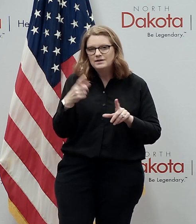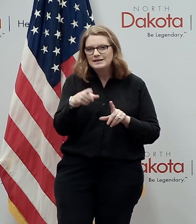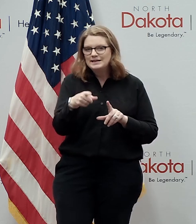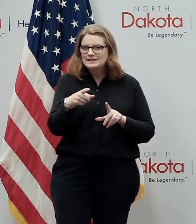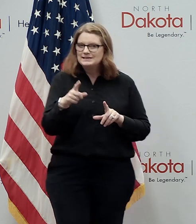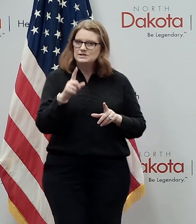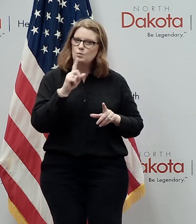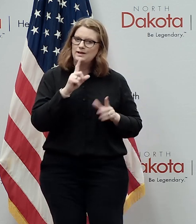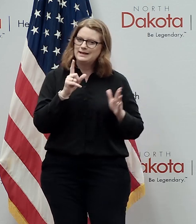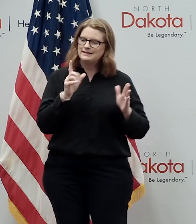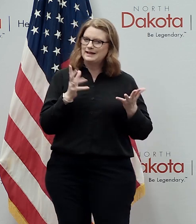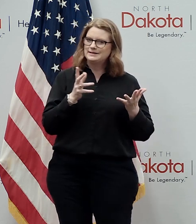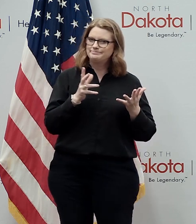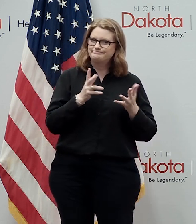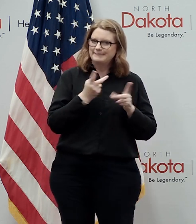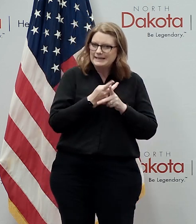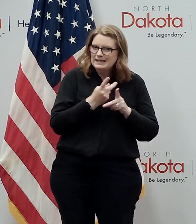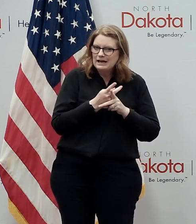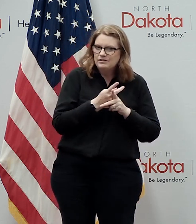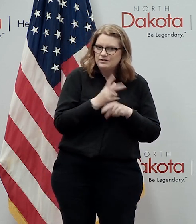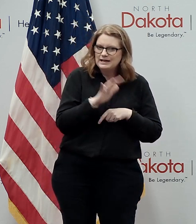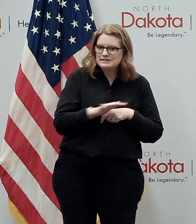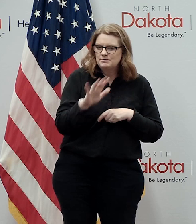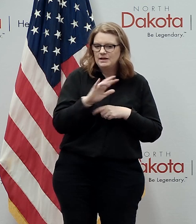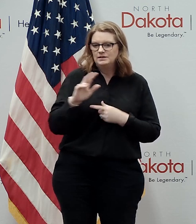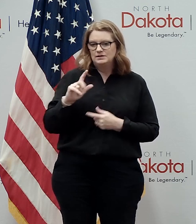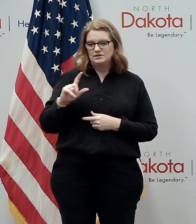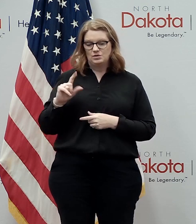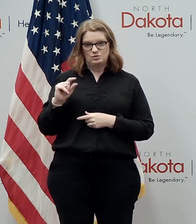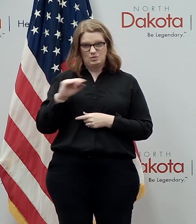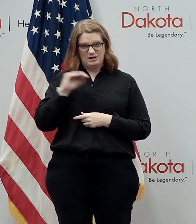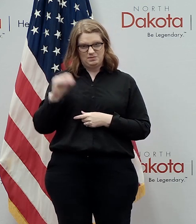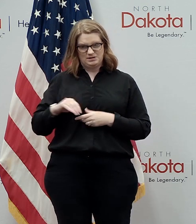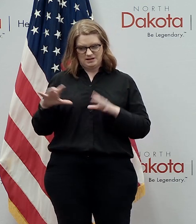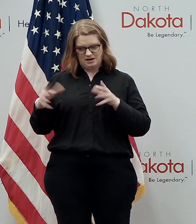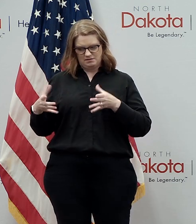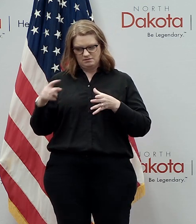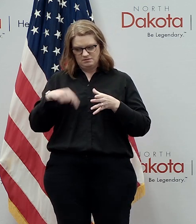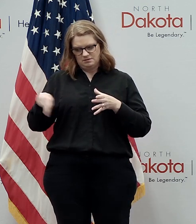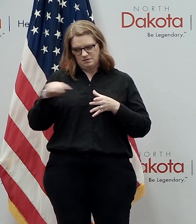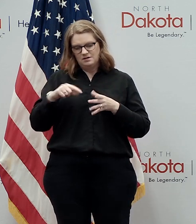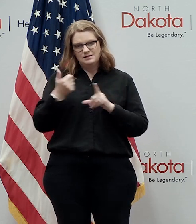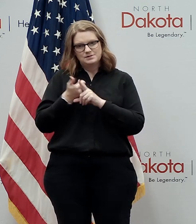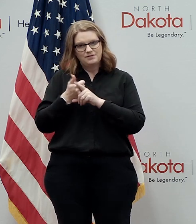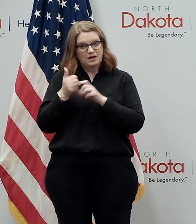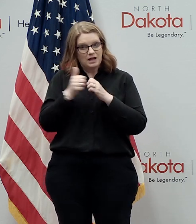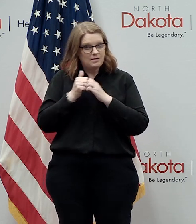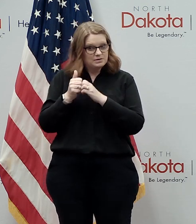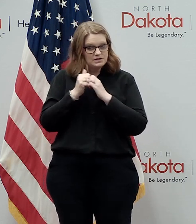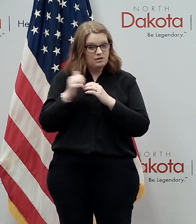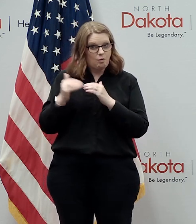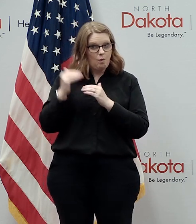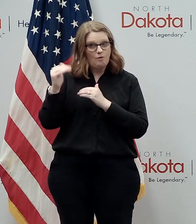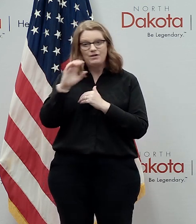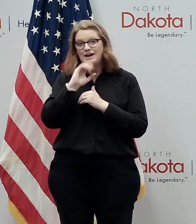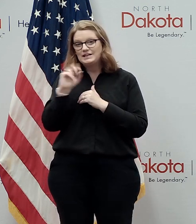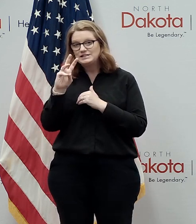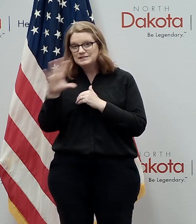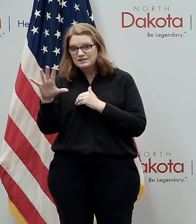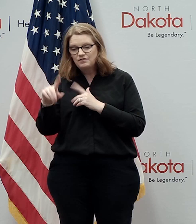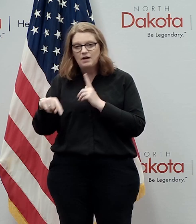estimate that 20 percent of the population of North Dakota is someone that would either have a combination of being over age 65